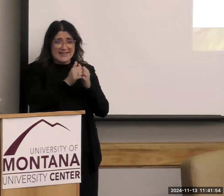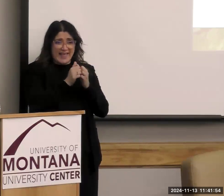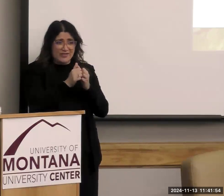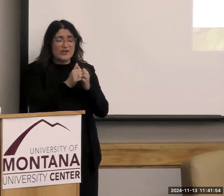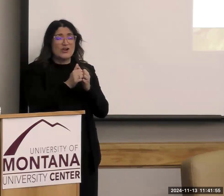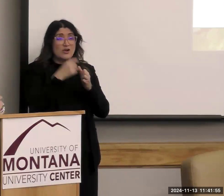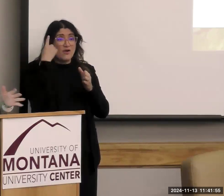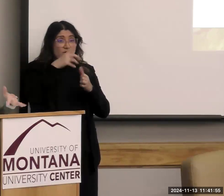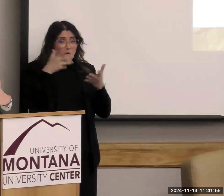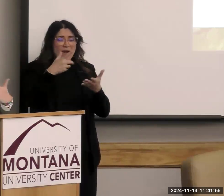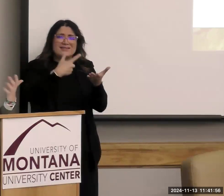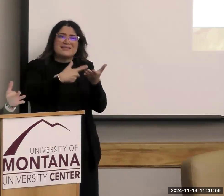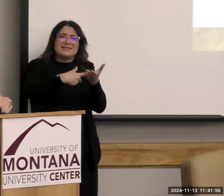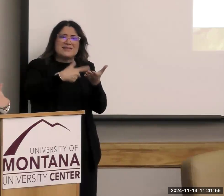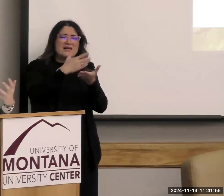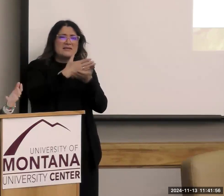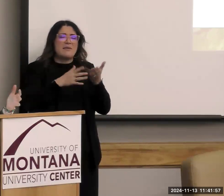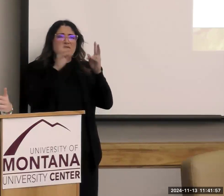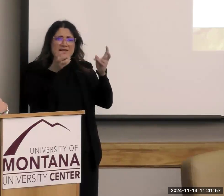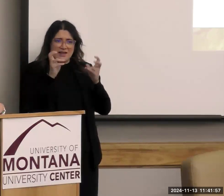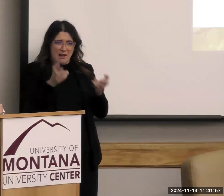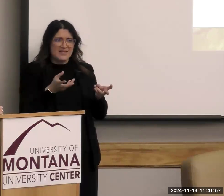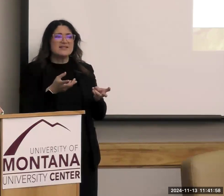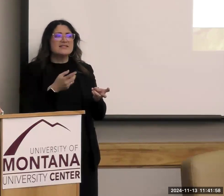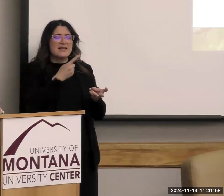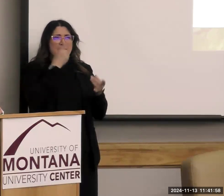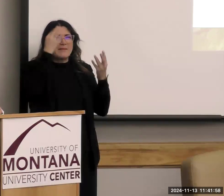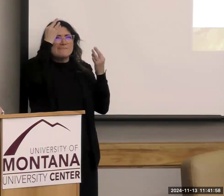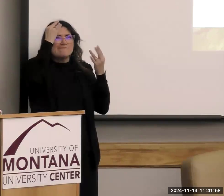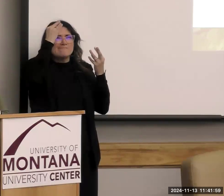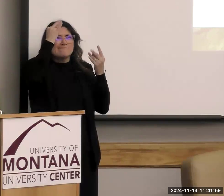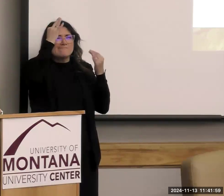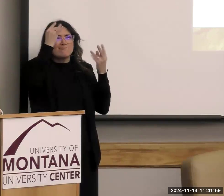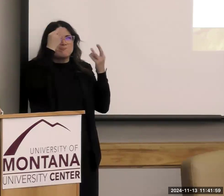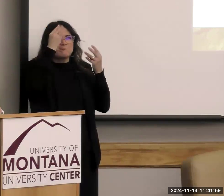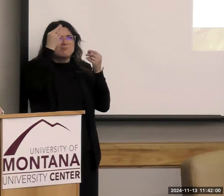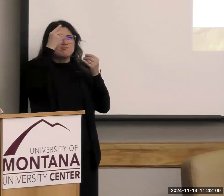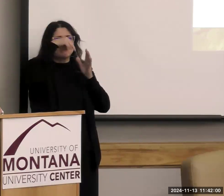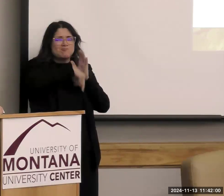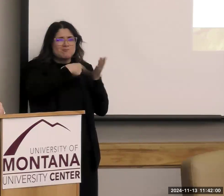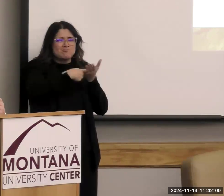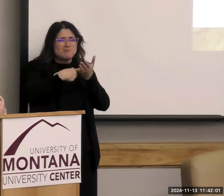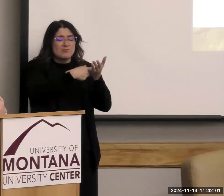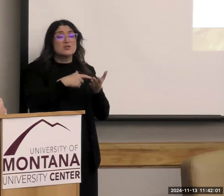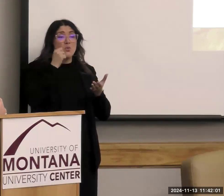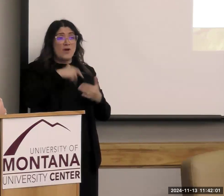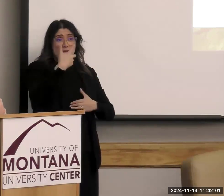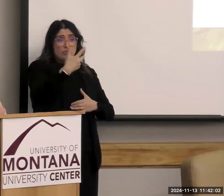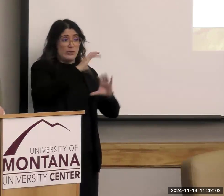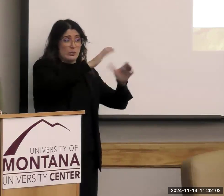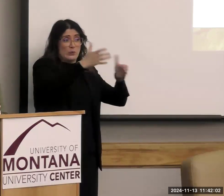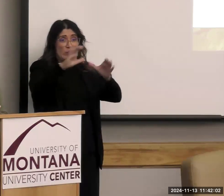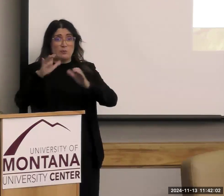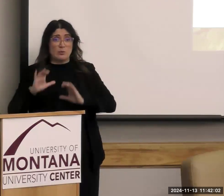some of the topics that have generated your thoughts so far today. And we're going to break into three groups to be able to do